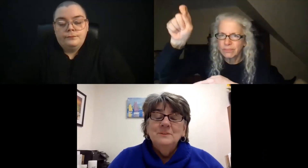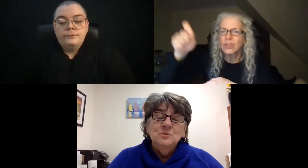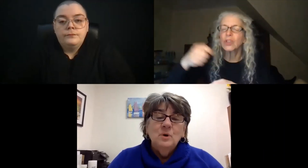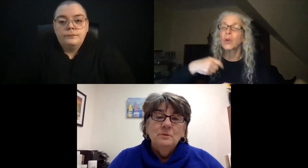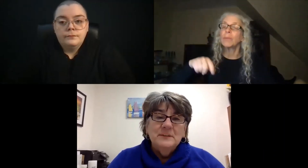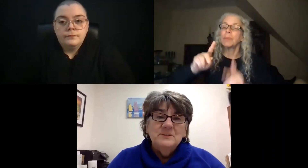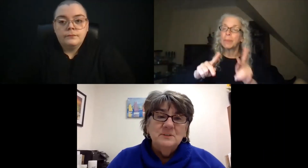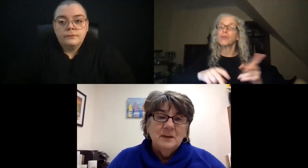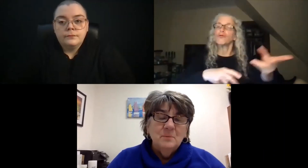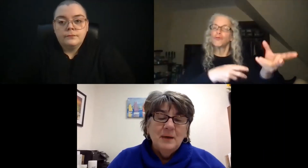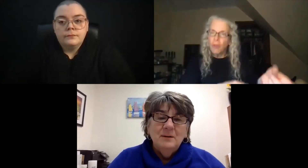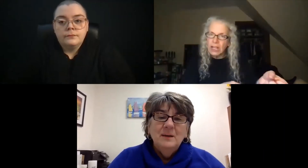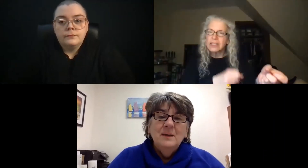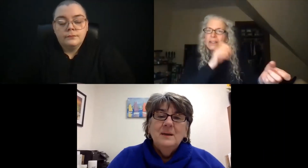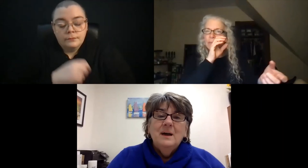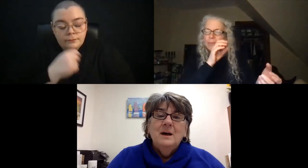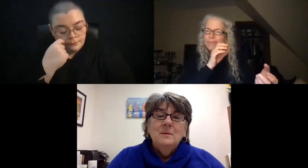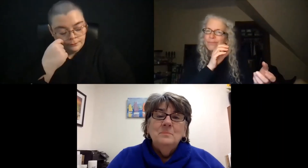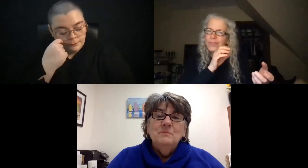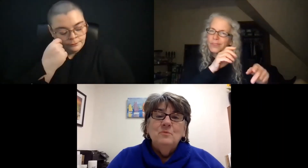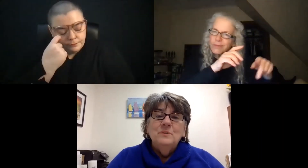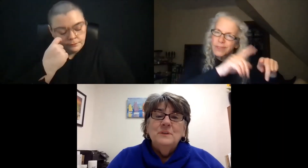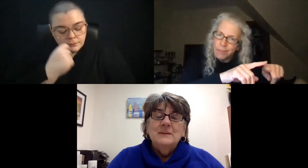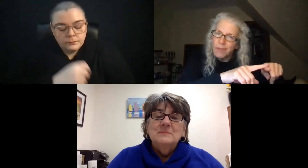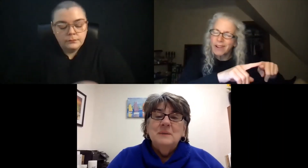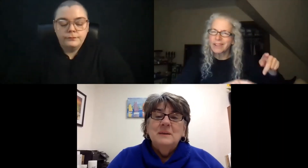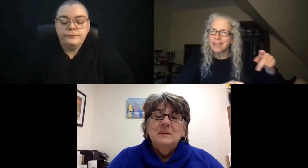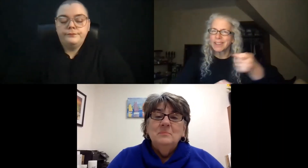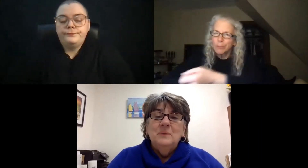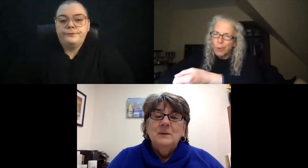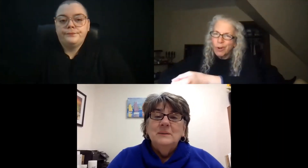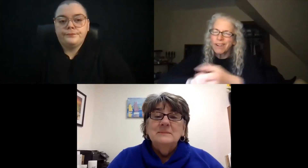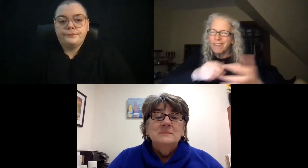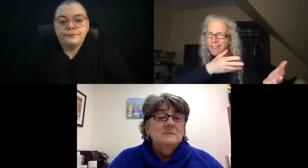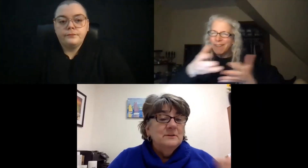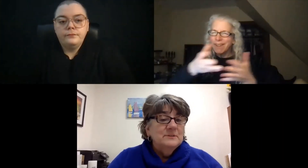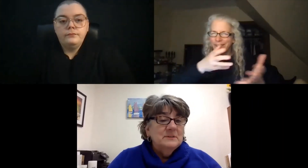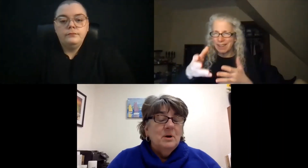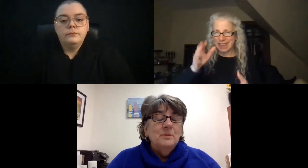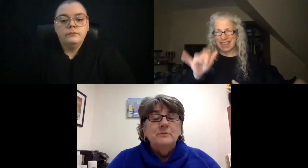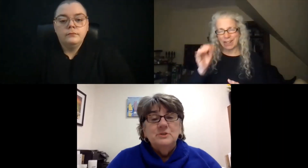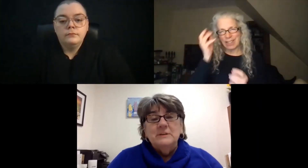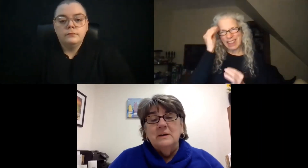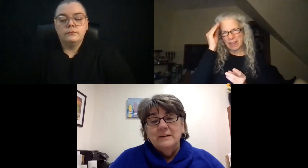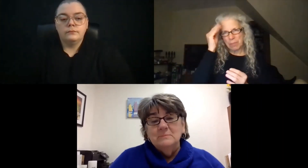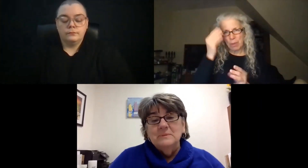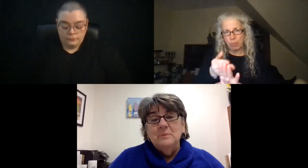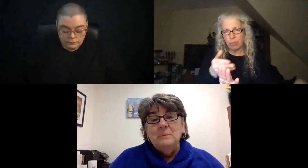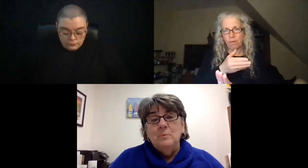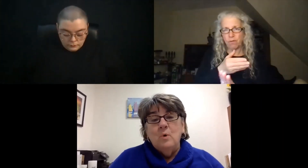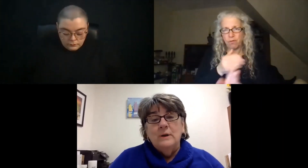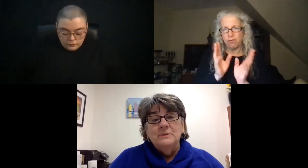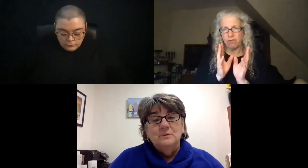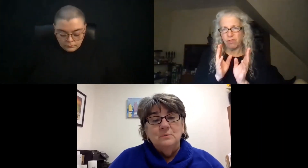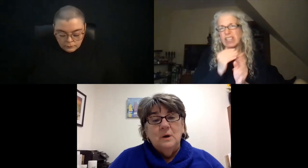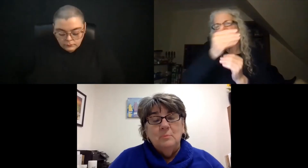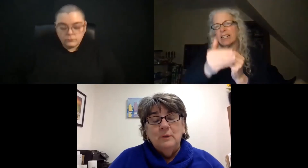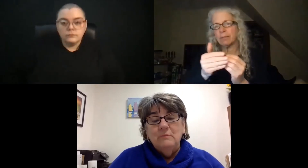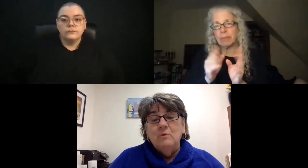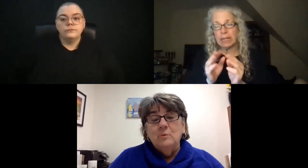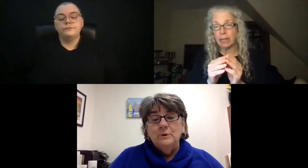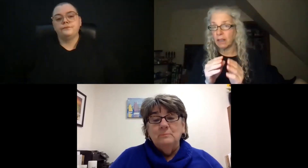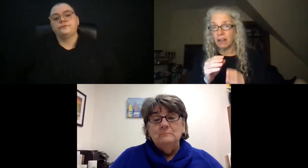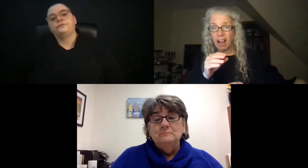These are all things to think about before the next meeting, unless there's some other agenda items that people want to